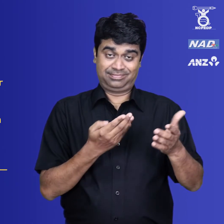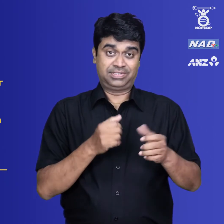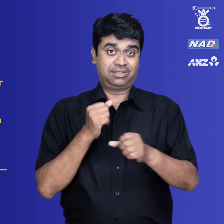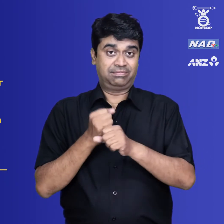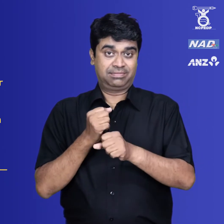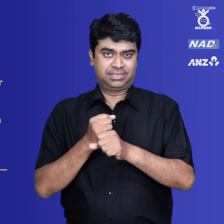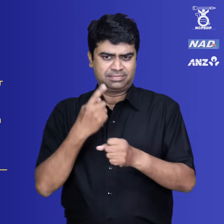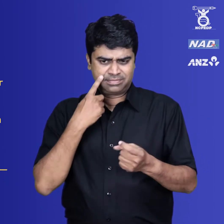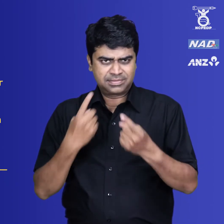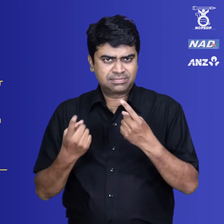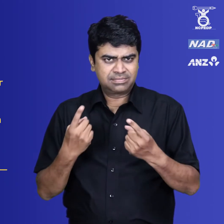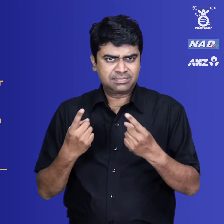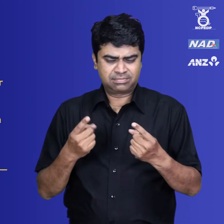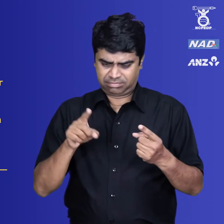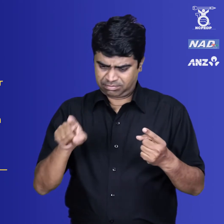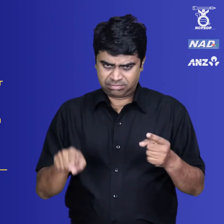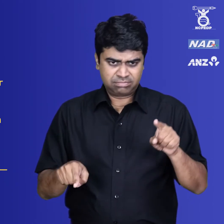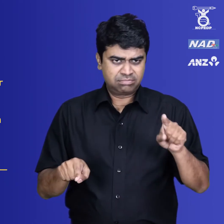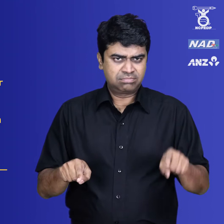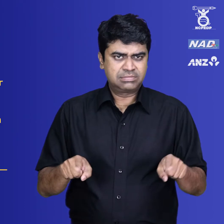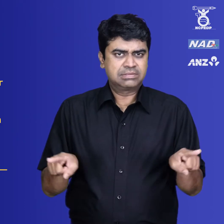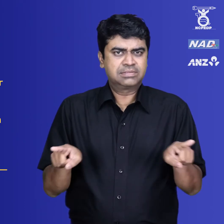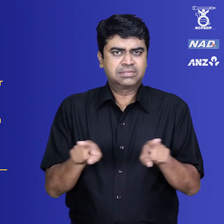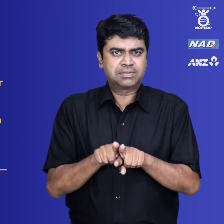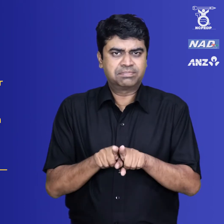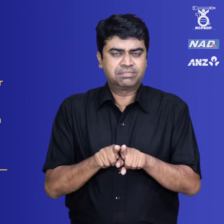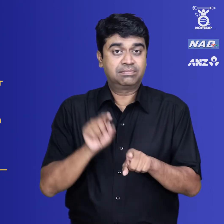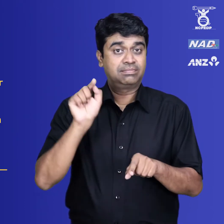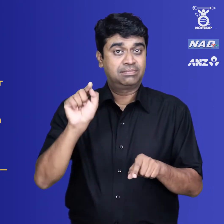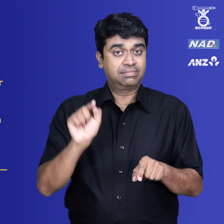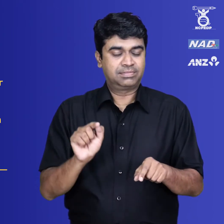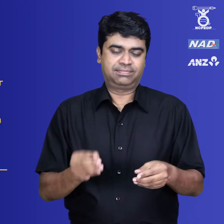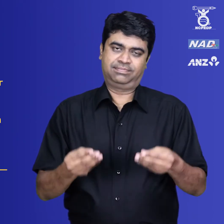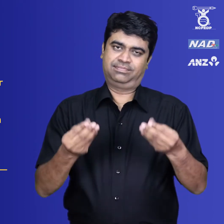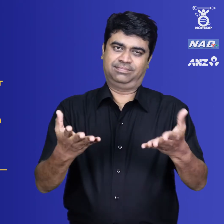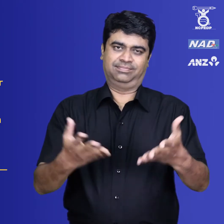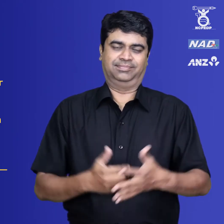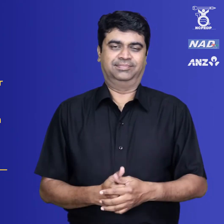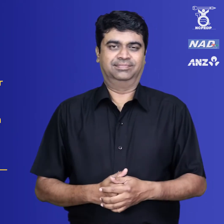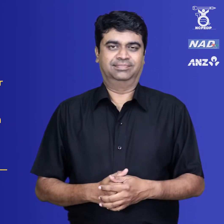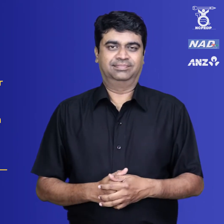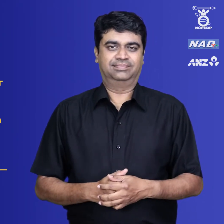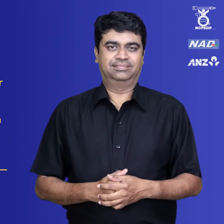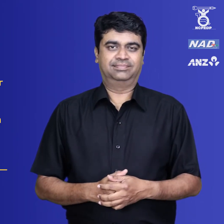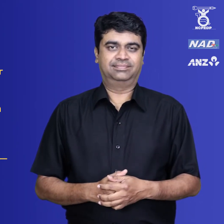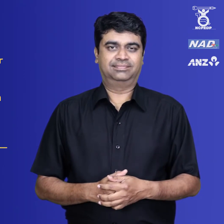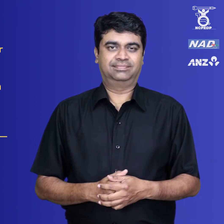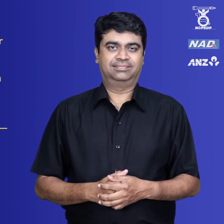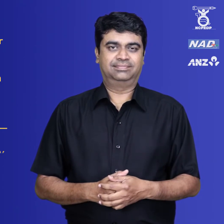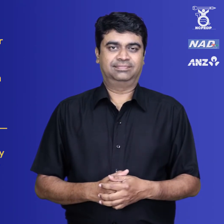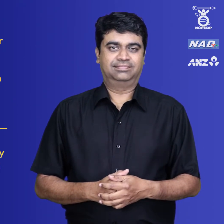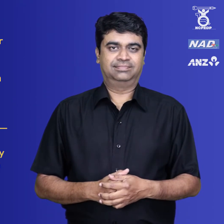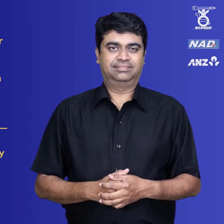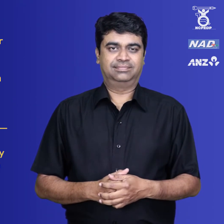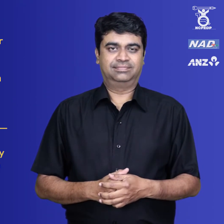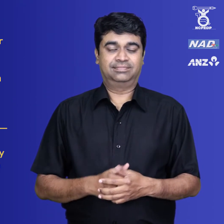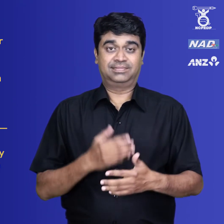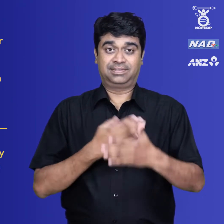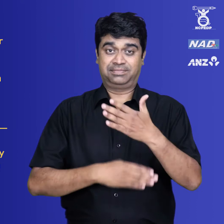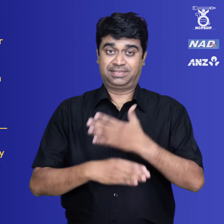Authority shall assess the disability of the concerned person in accordance with relevant guidelines notified under section 56 and